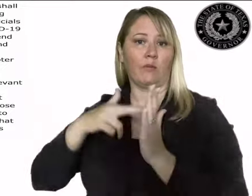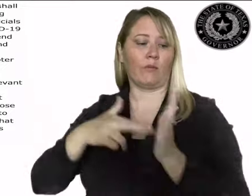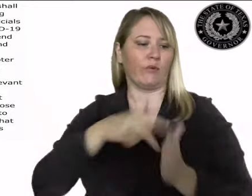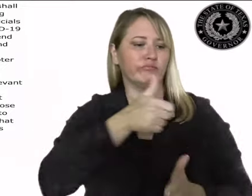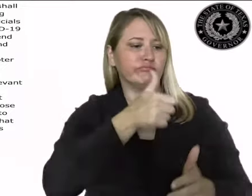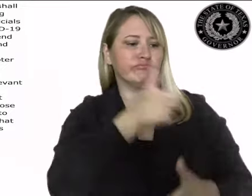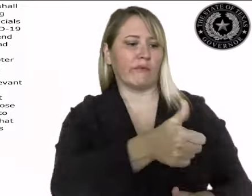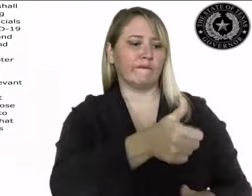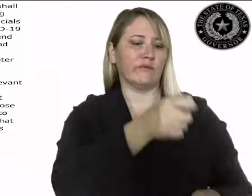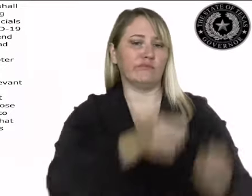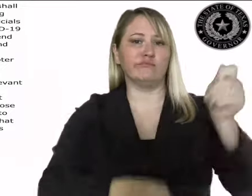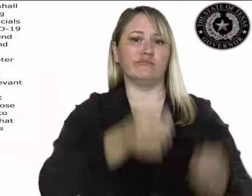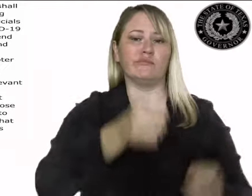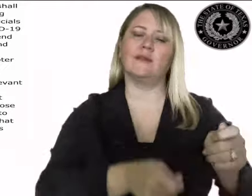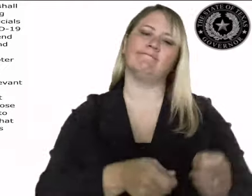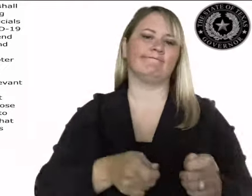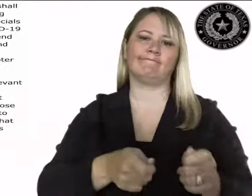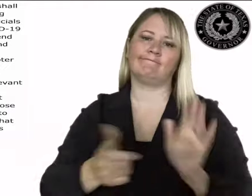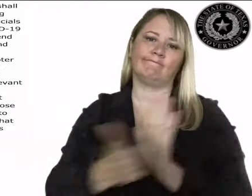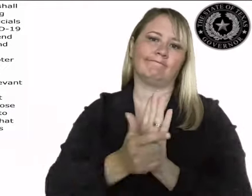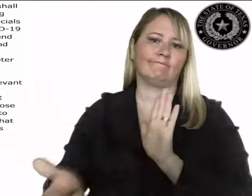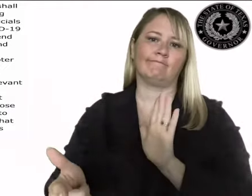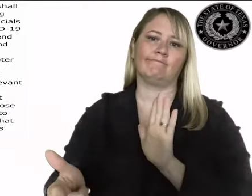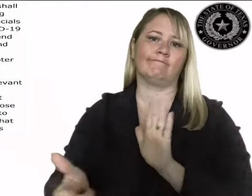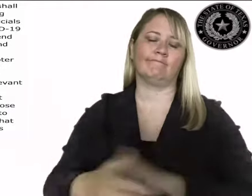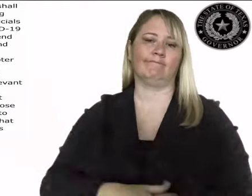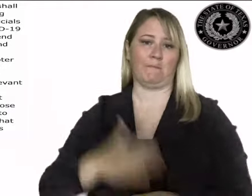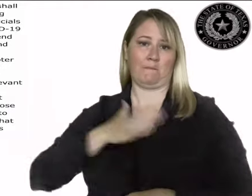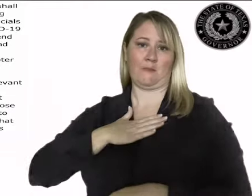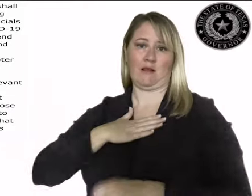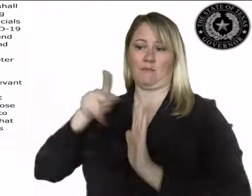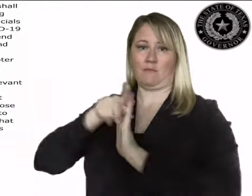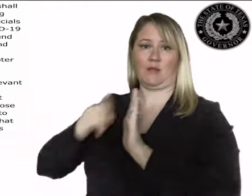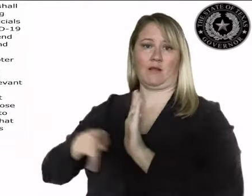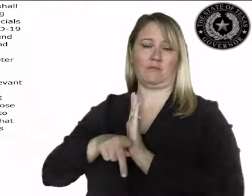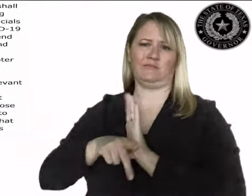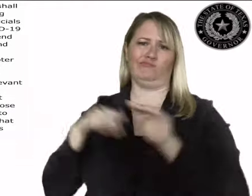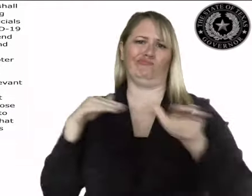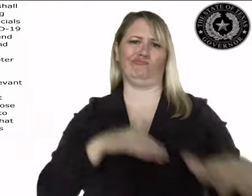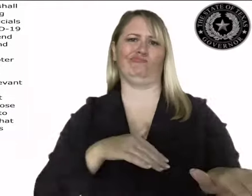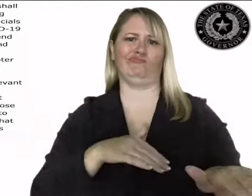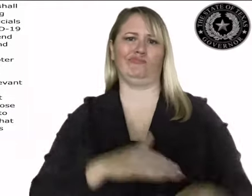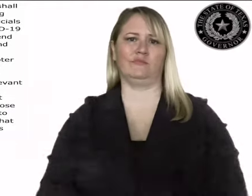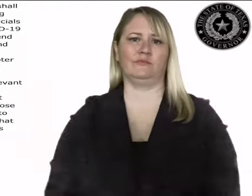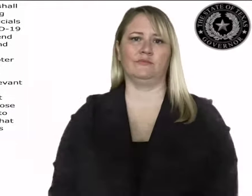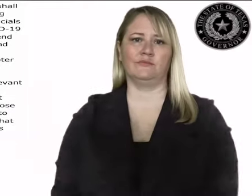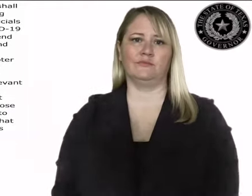to the COVID-19 disaster that are inconsistent with this executive order. 6.